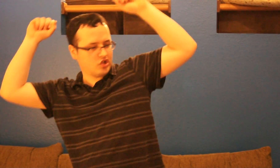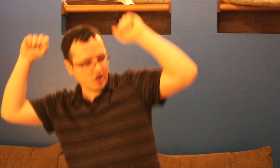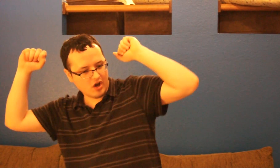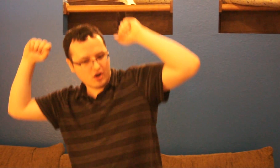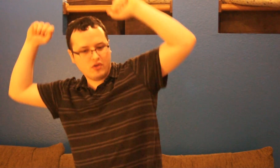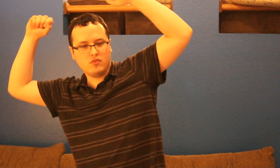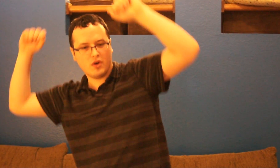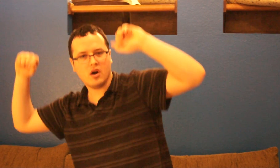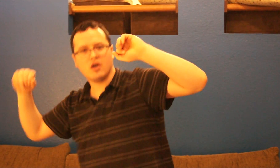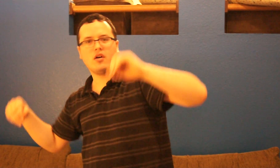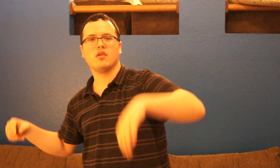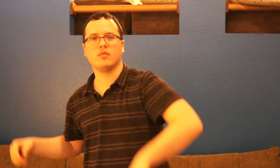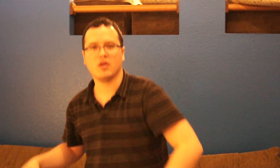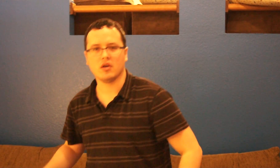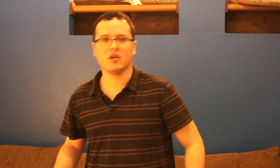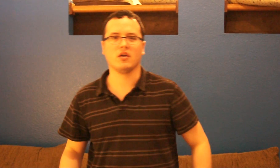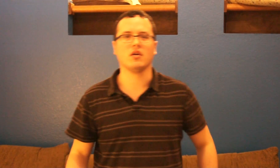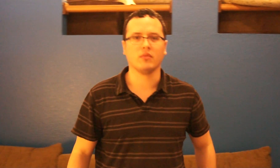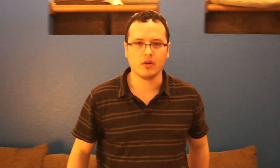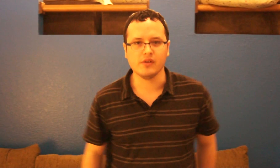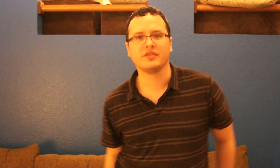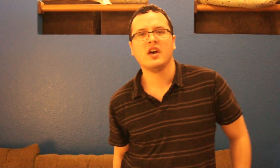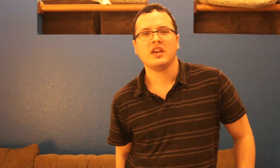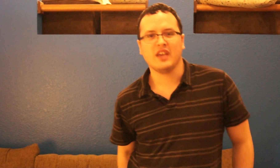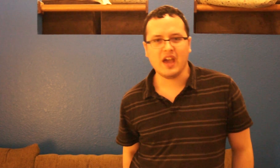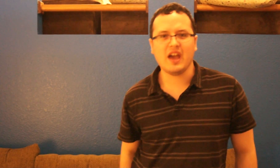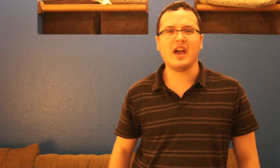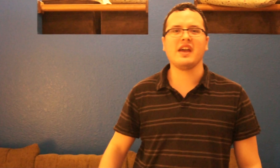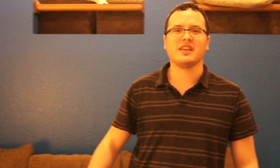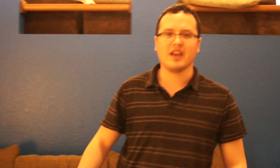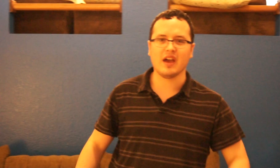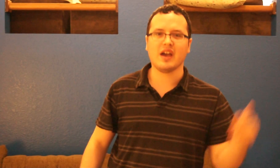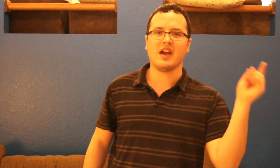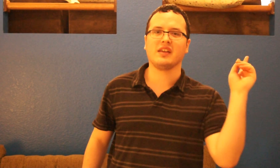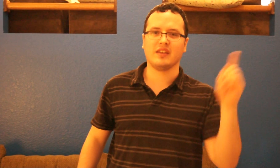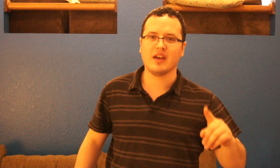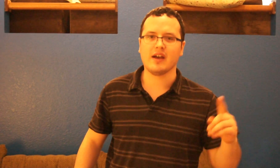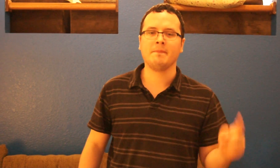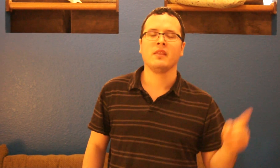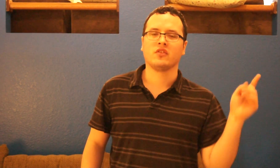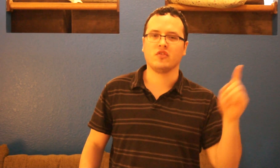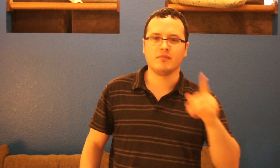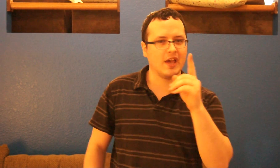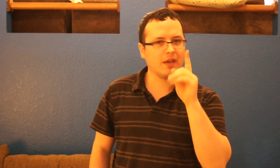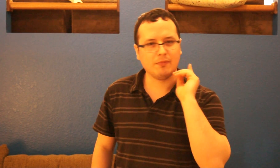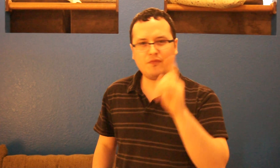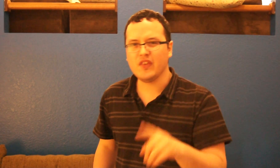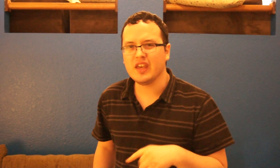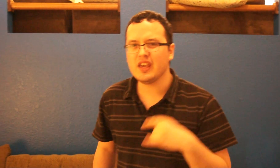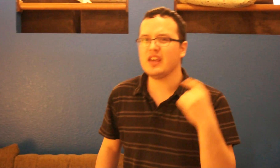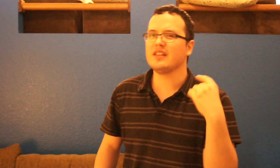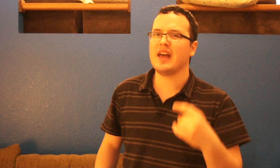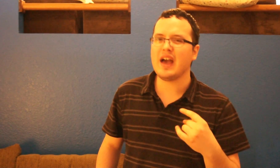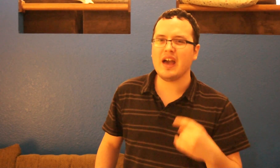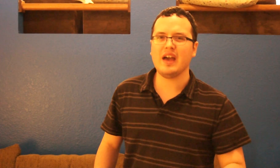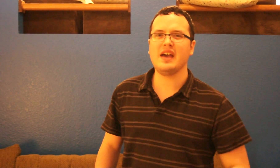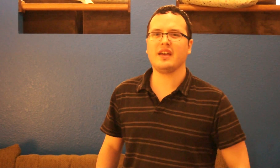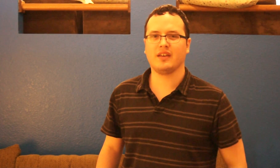show yeah yeah yeah you make me feel like